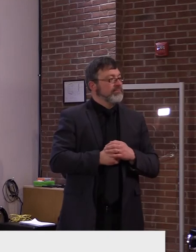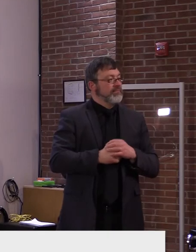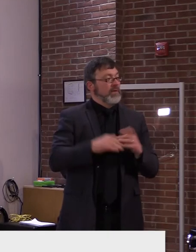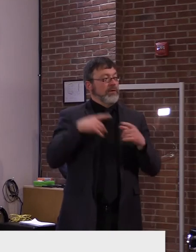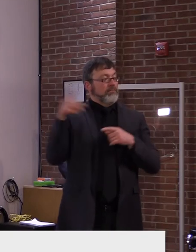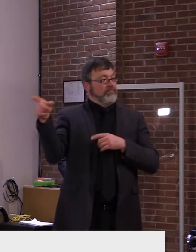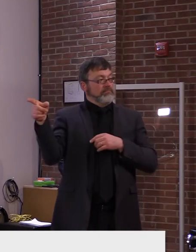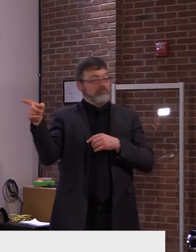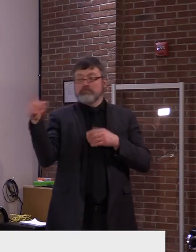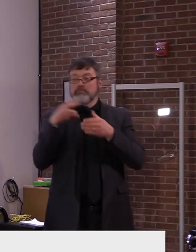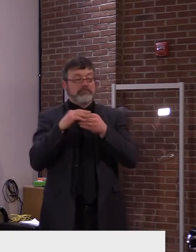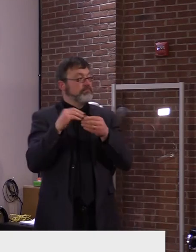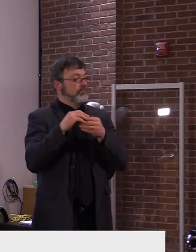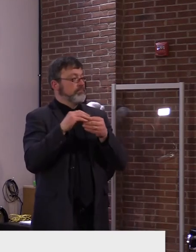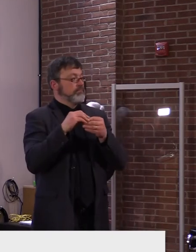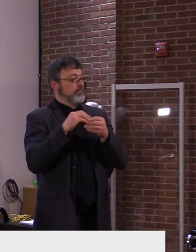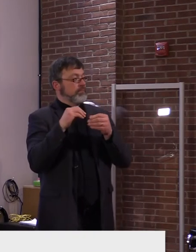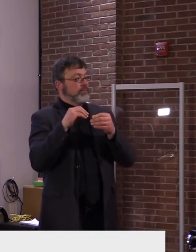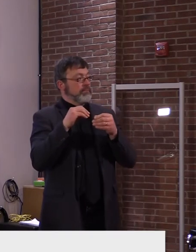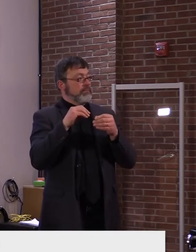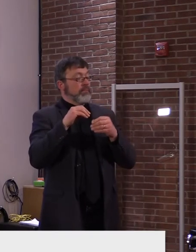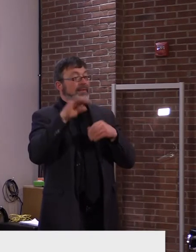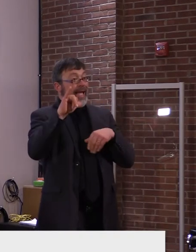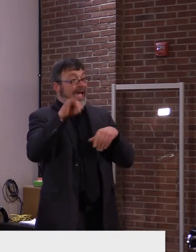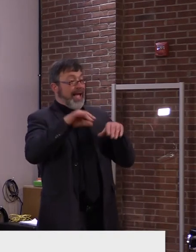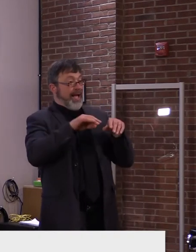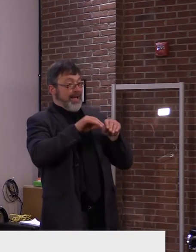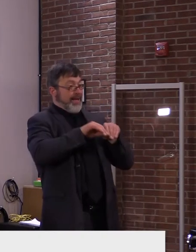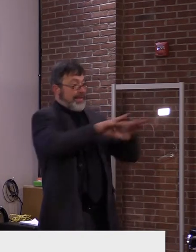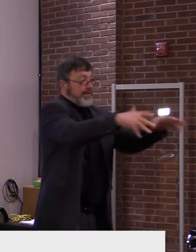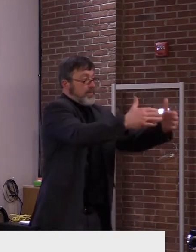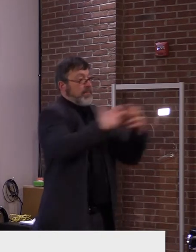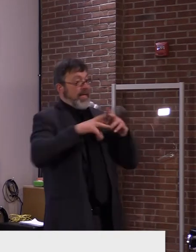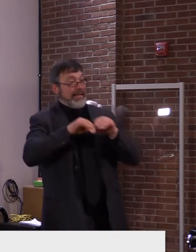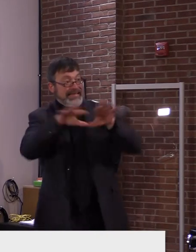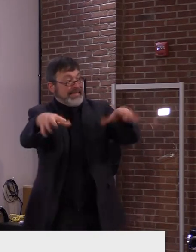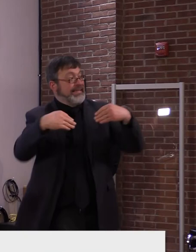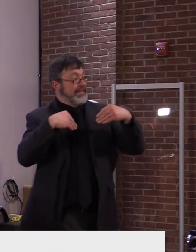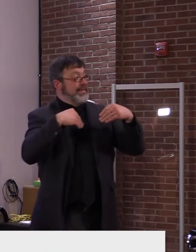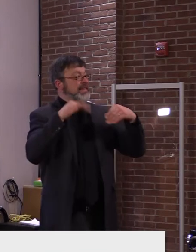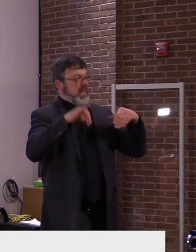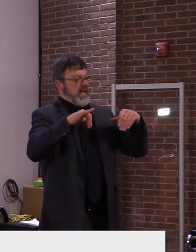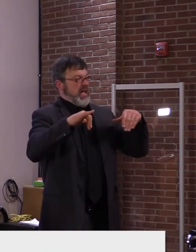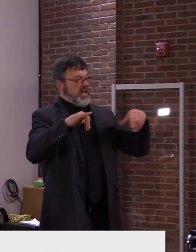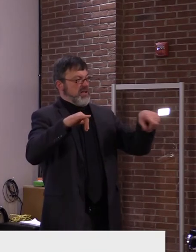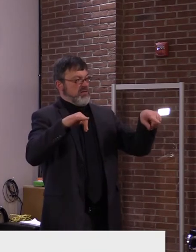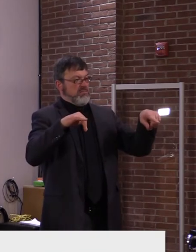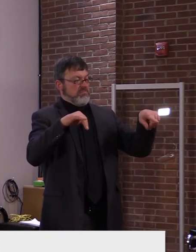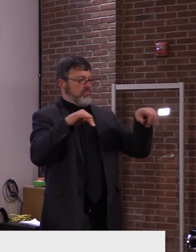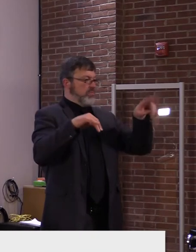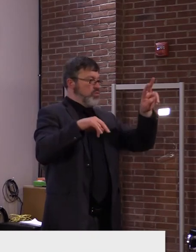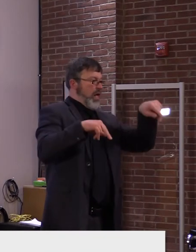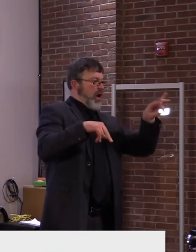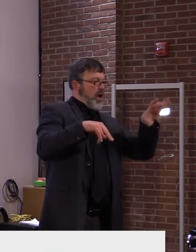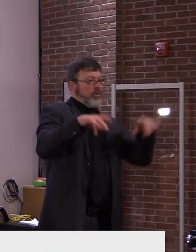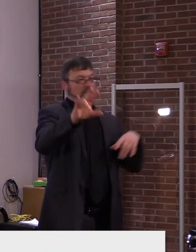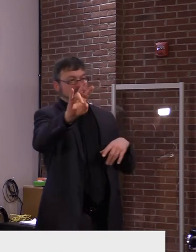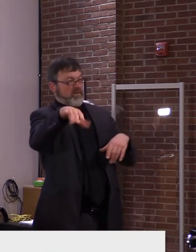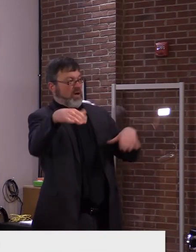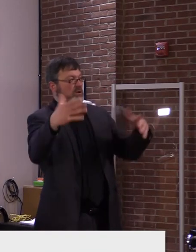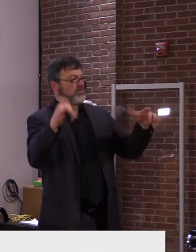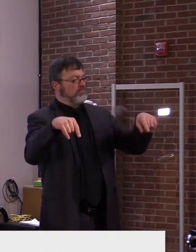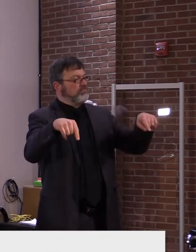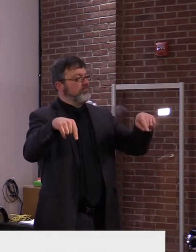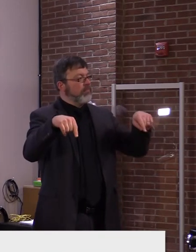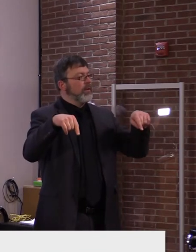some of the, the pharmacies and so forth. As you might remember, this was an area of concern, uh, for me, uh, I think it was Tuesday when